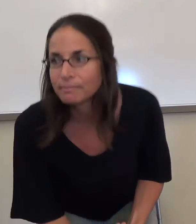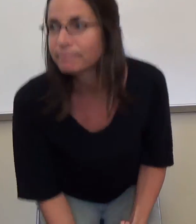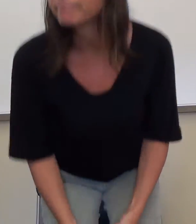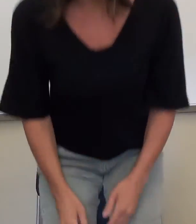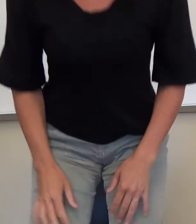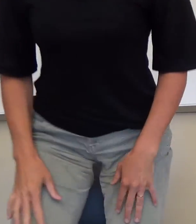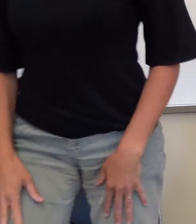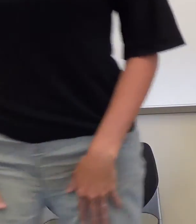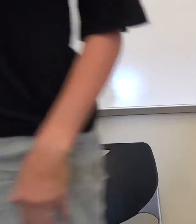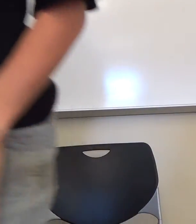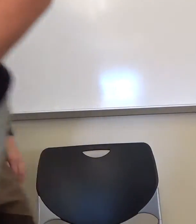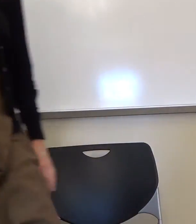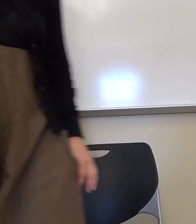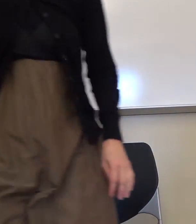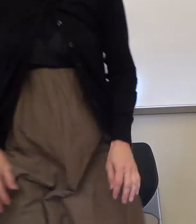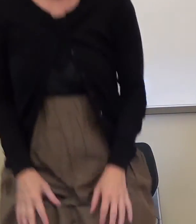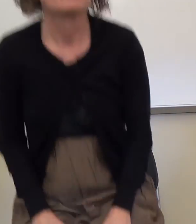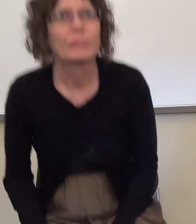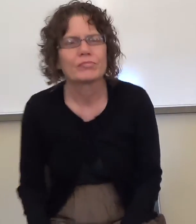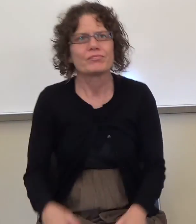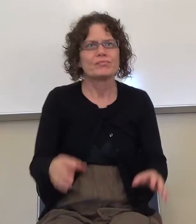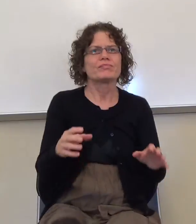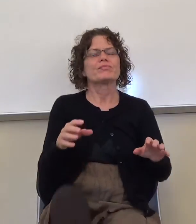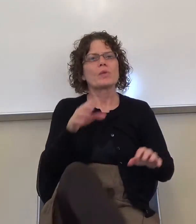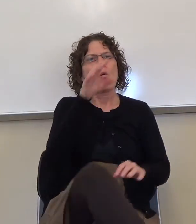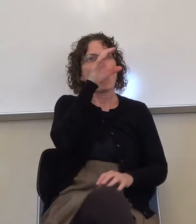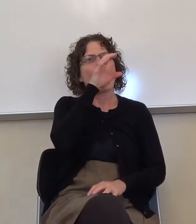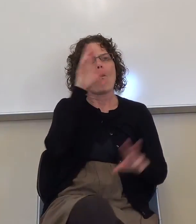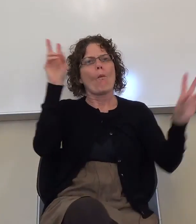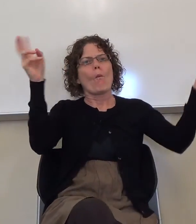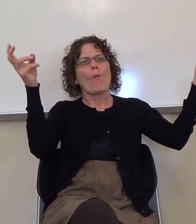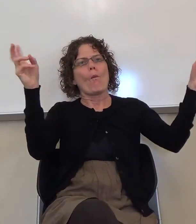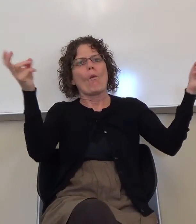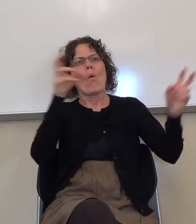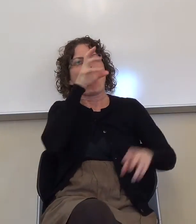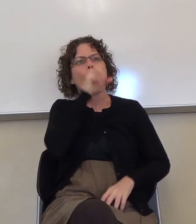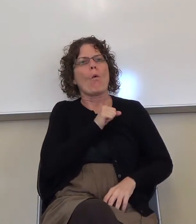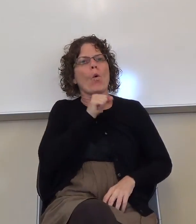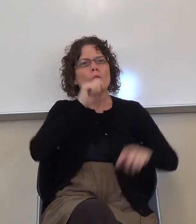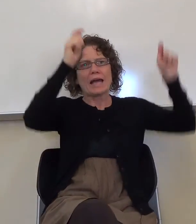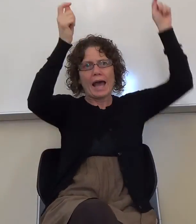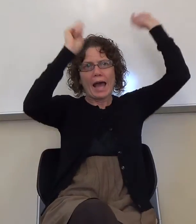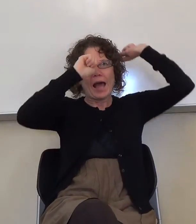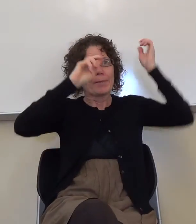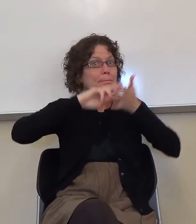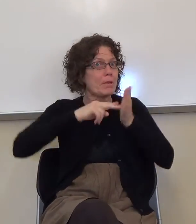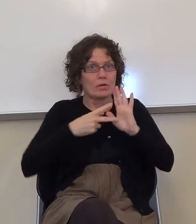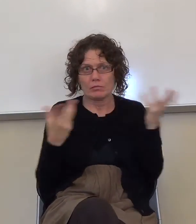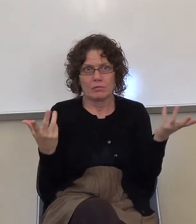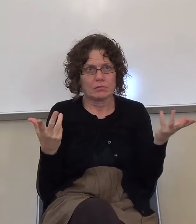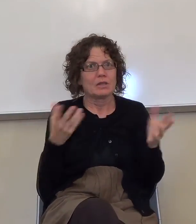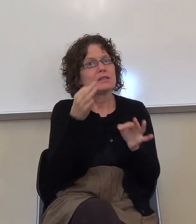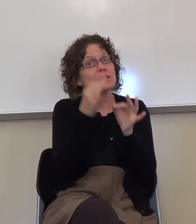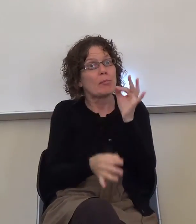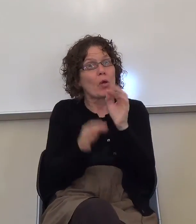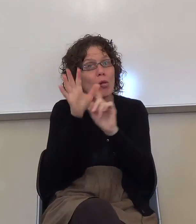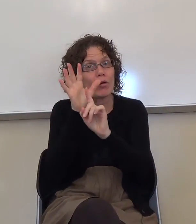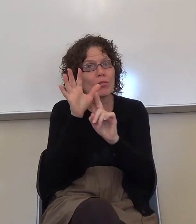So what does old hat mean? Does it mean simple and popular? I mean, sorry, what does